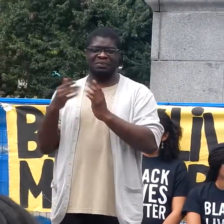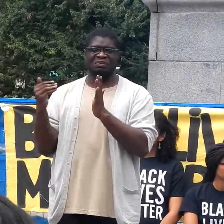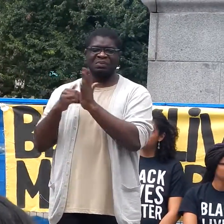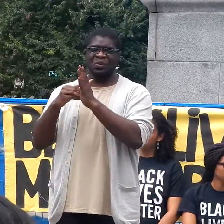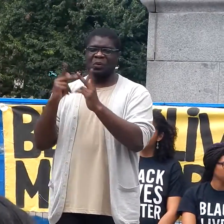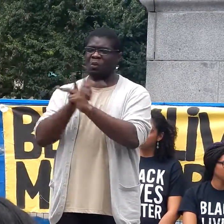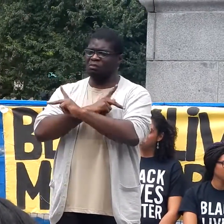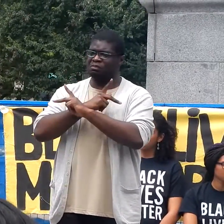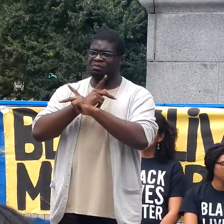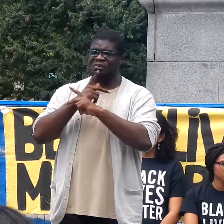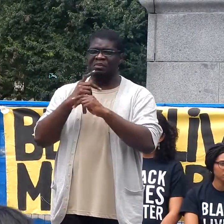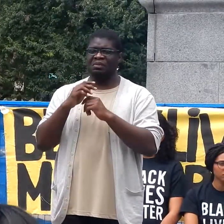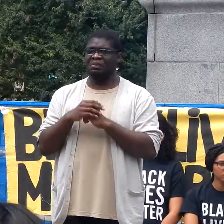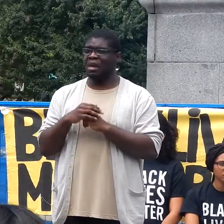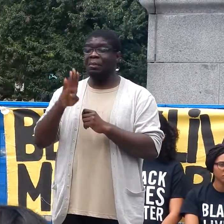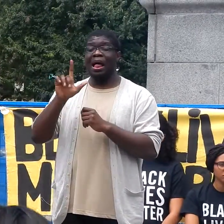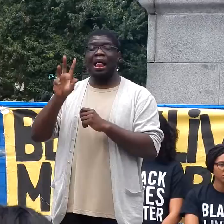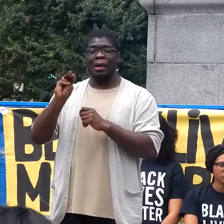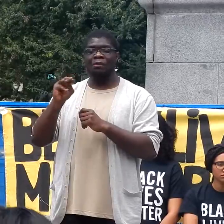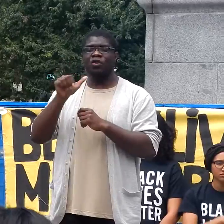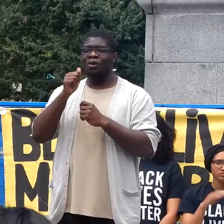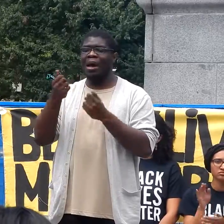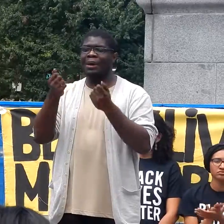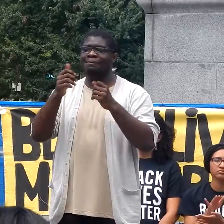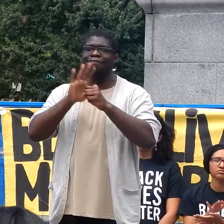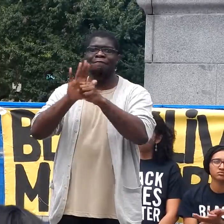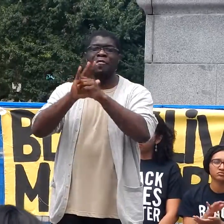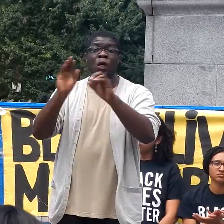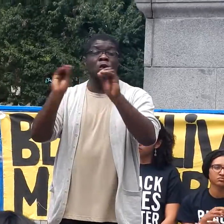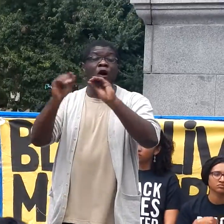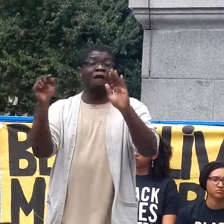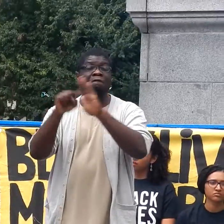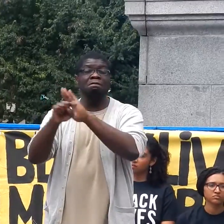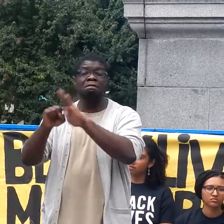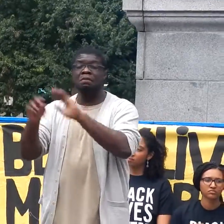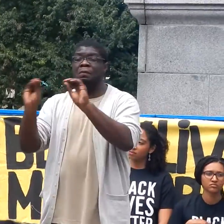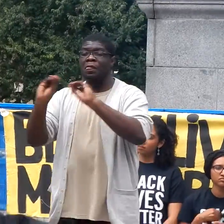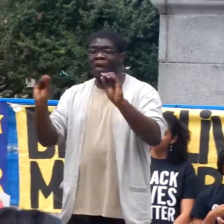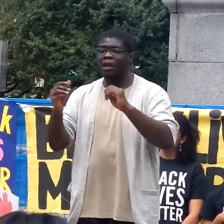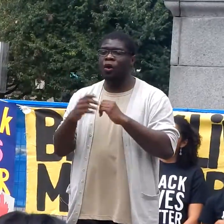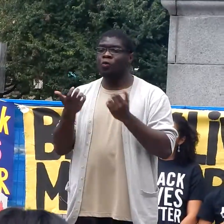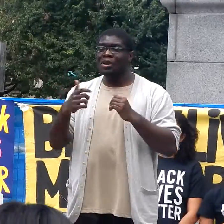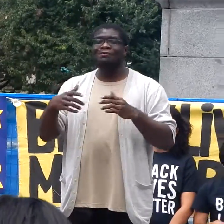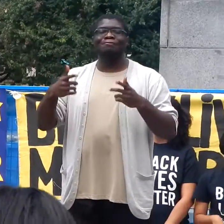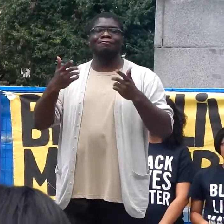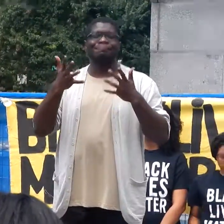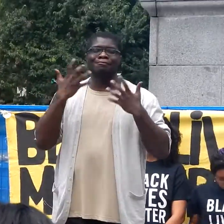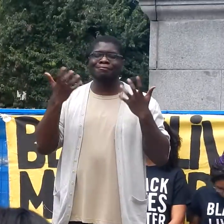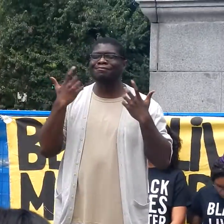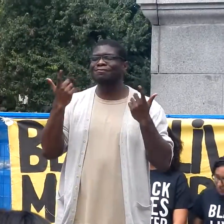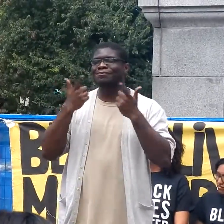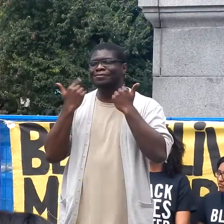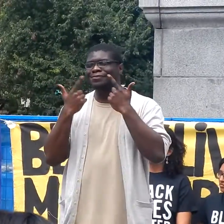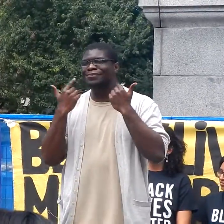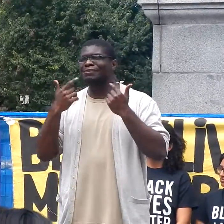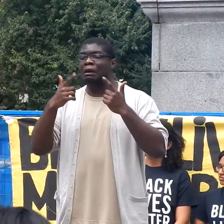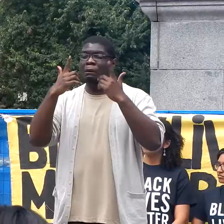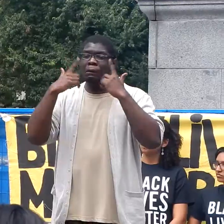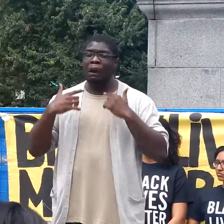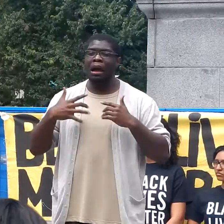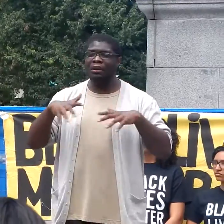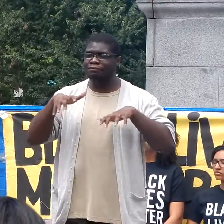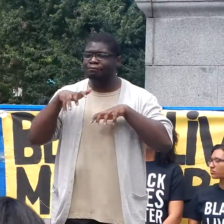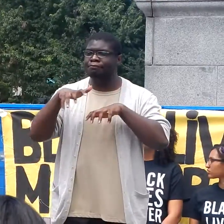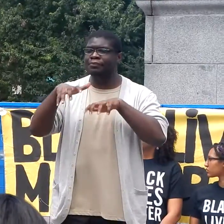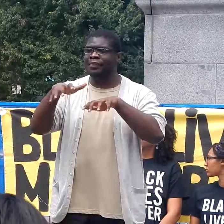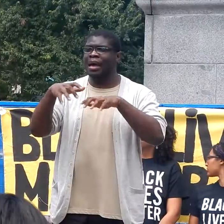-violent action and has not once wavered on this we have sat we have marched cried laughed protested written shouted and gathered